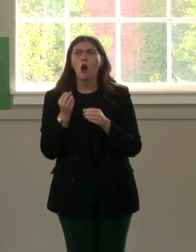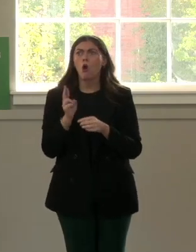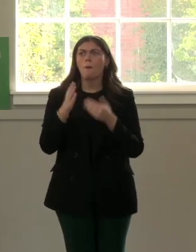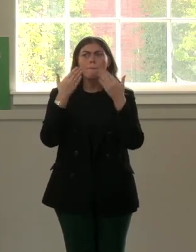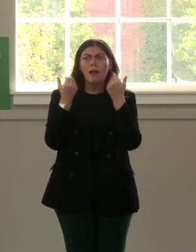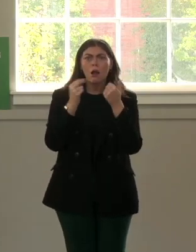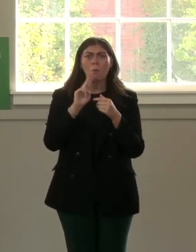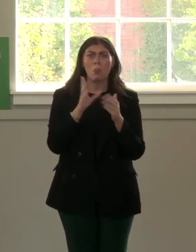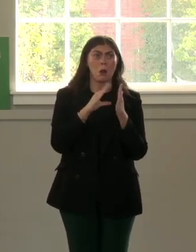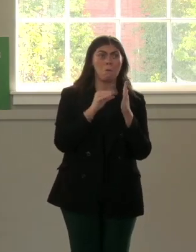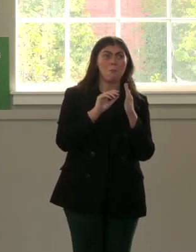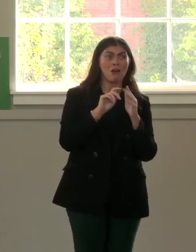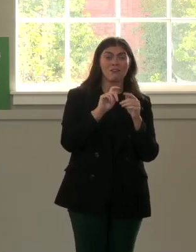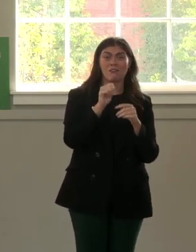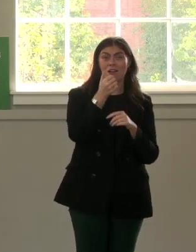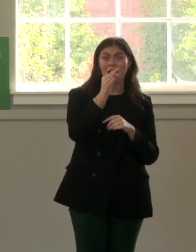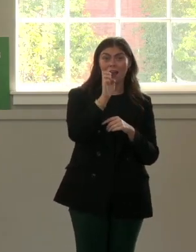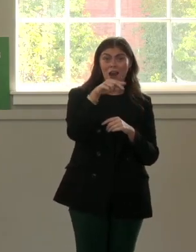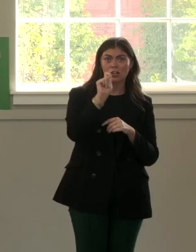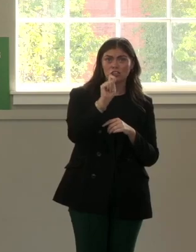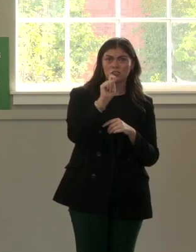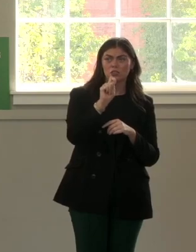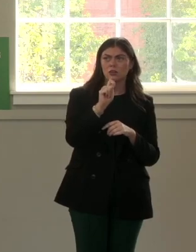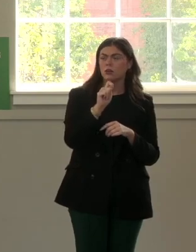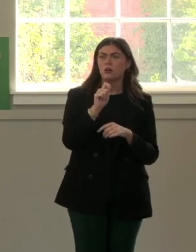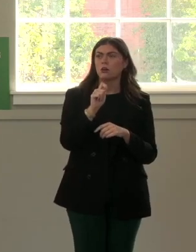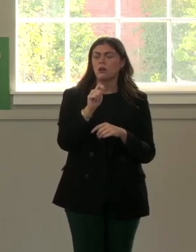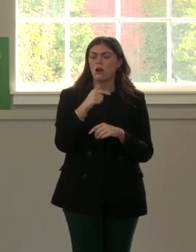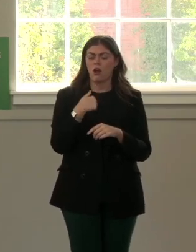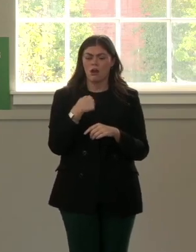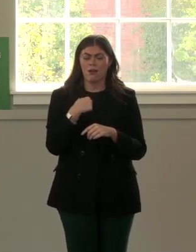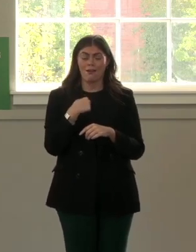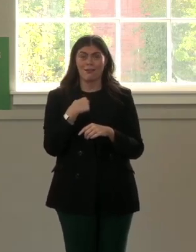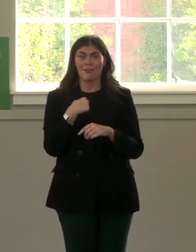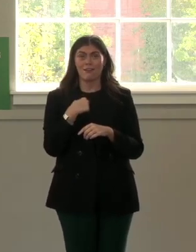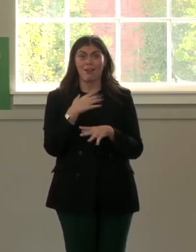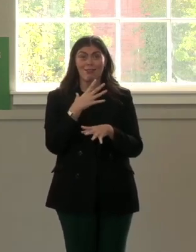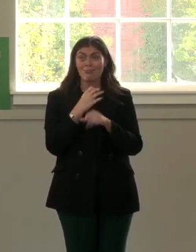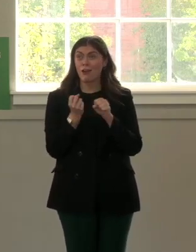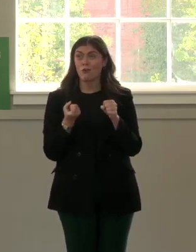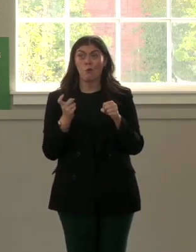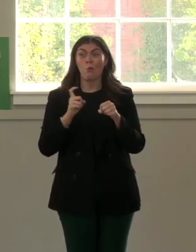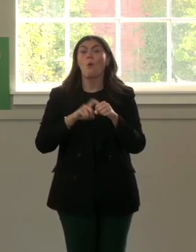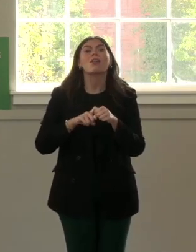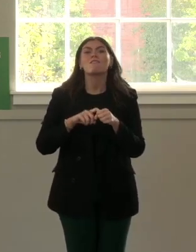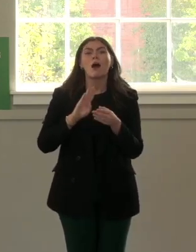In fact, I didn't even qualify to be a human being.